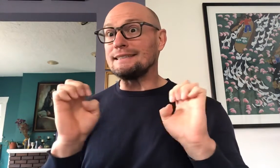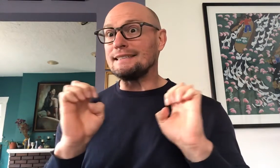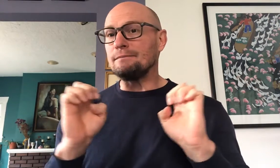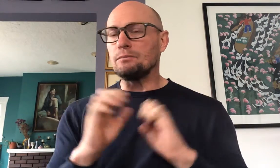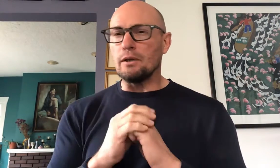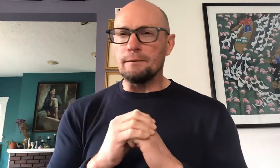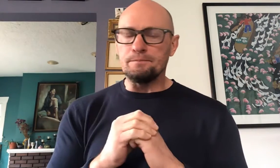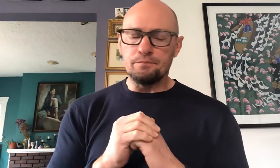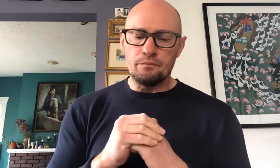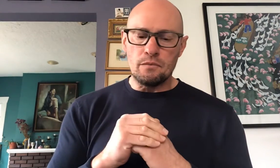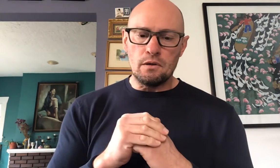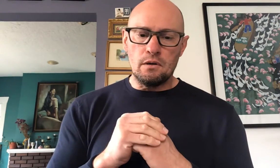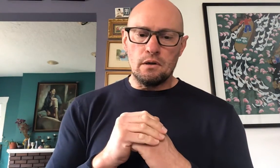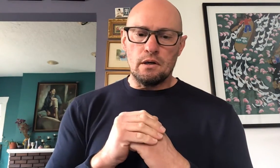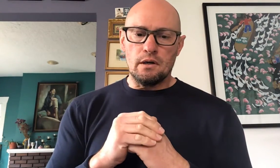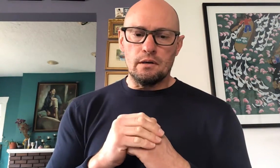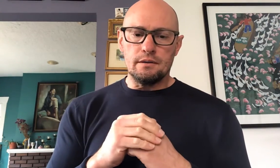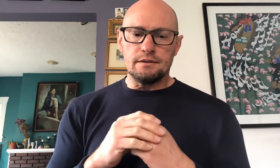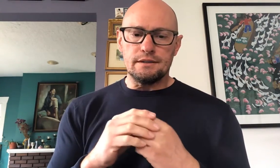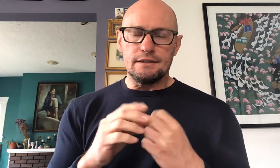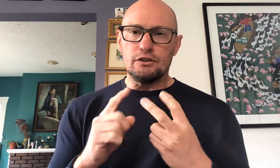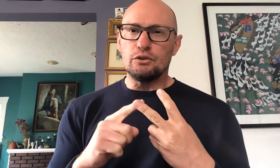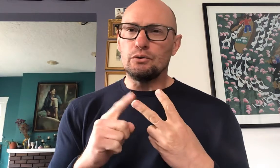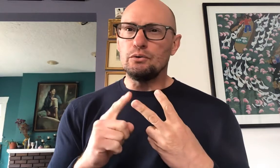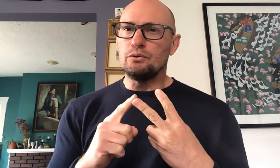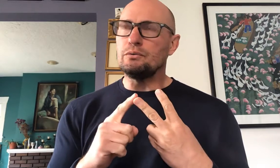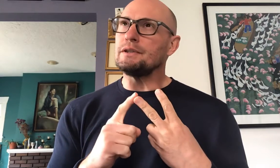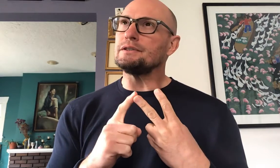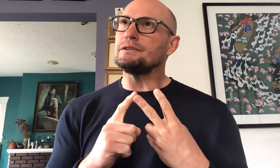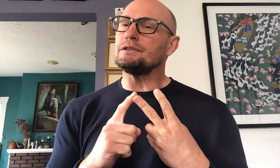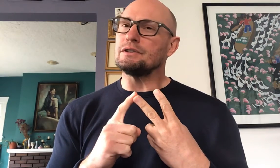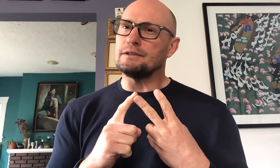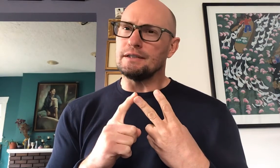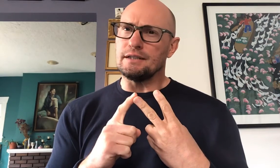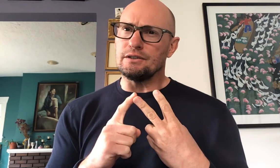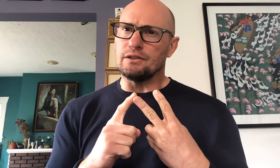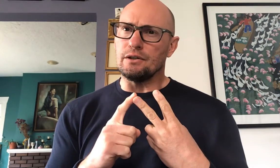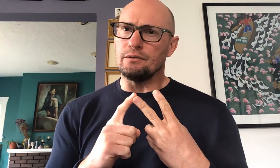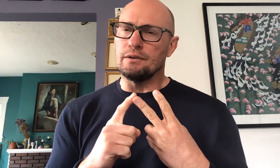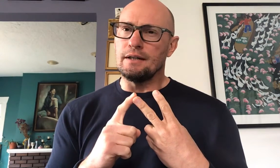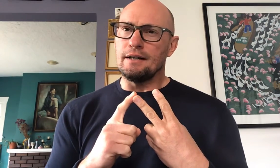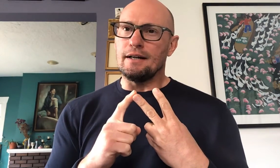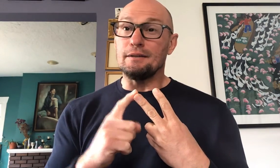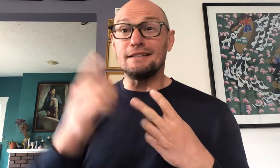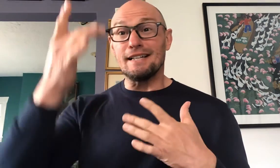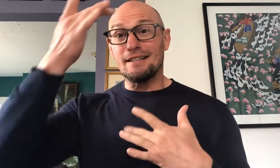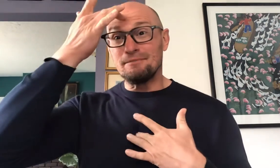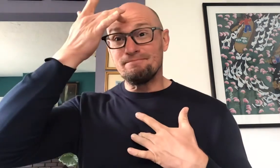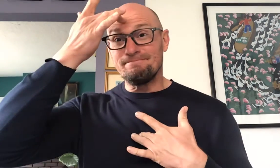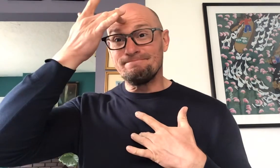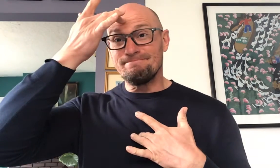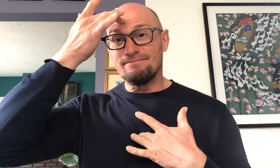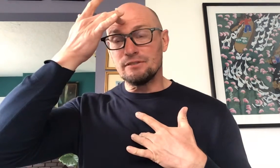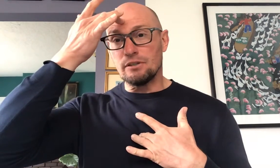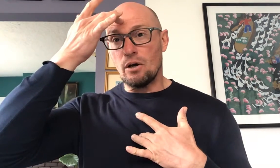right let's see two what else is a good sign to know uh sick so